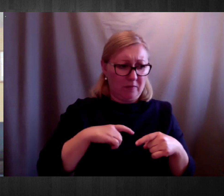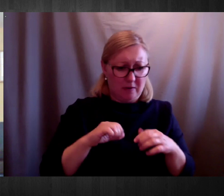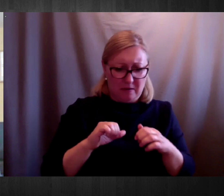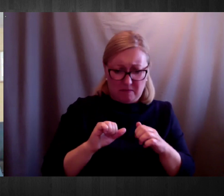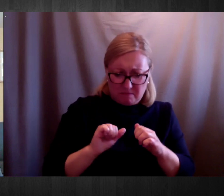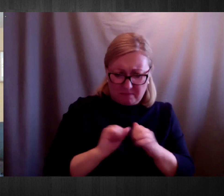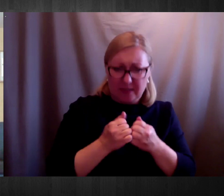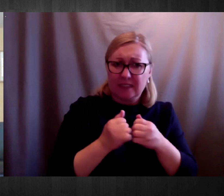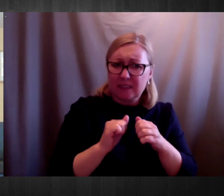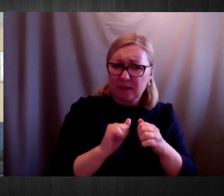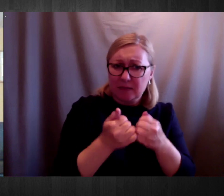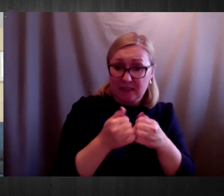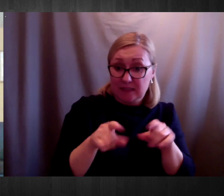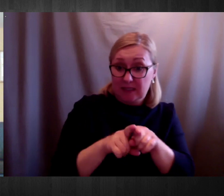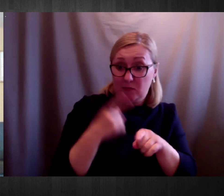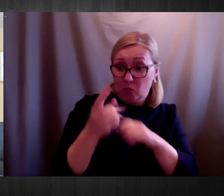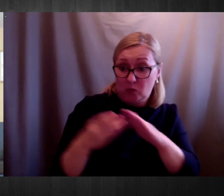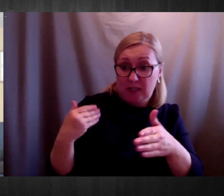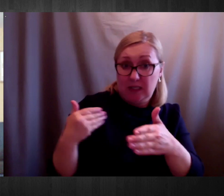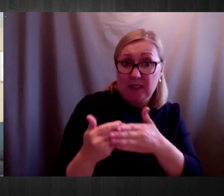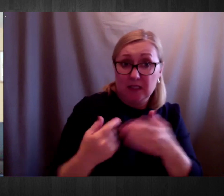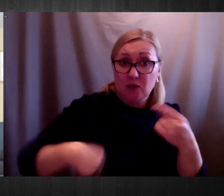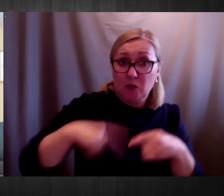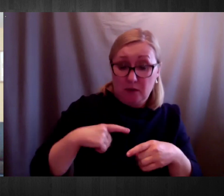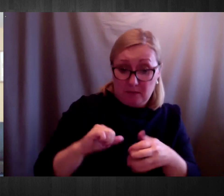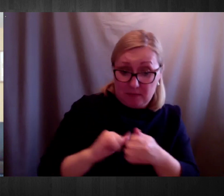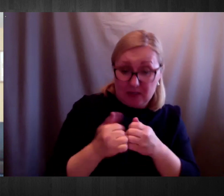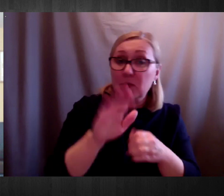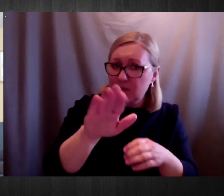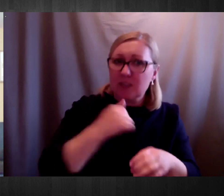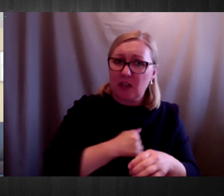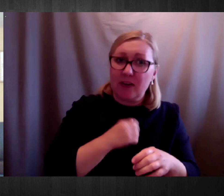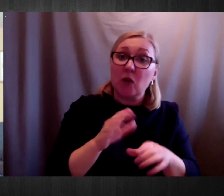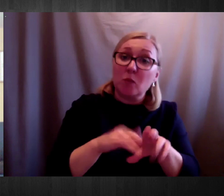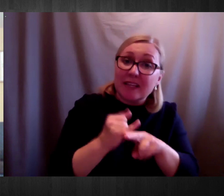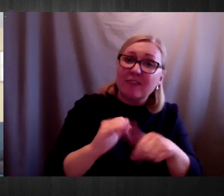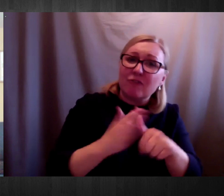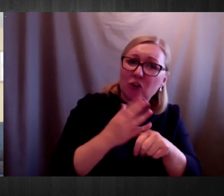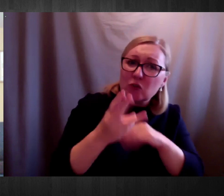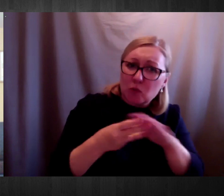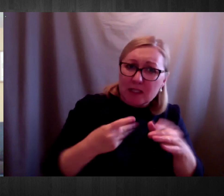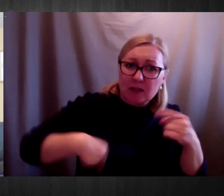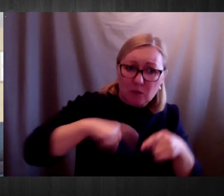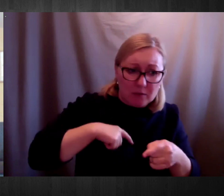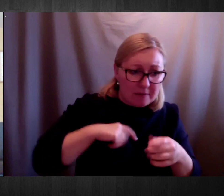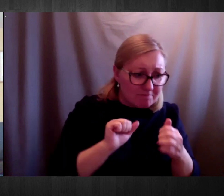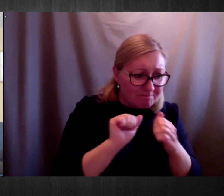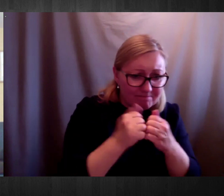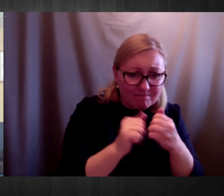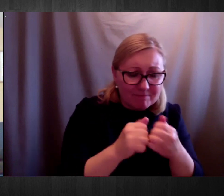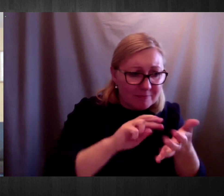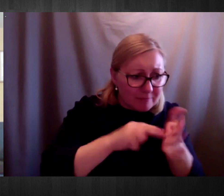quite quickly, created a timetable of Zoom platform,